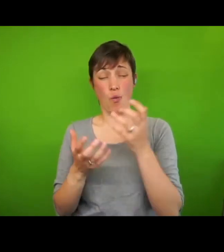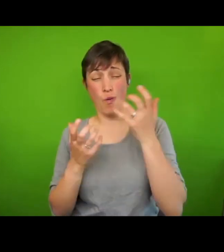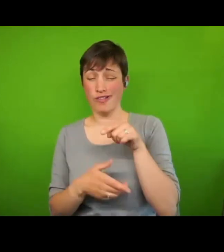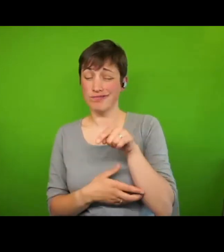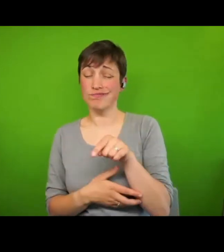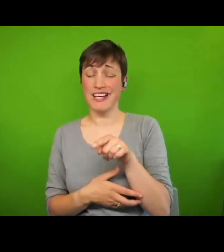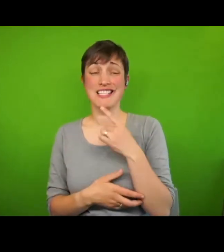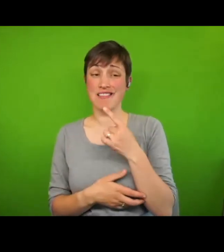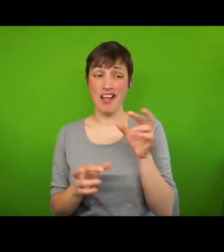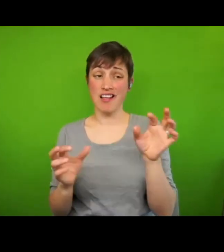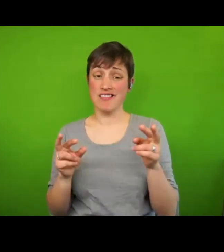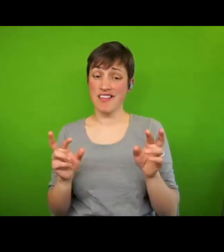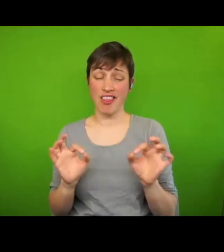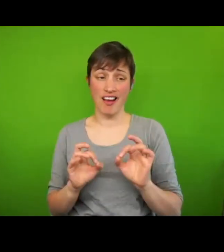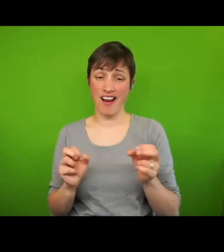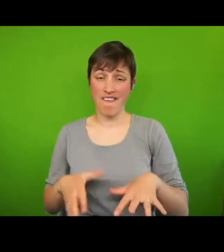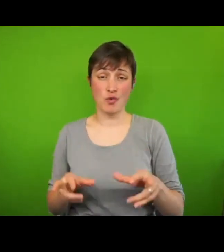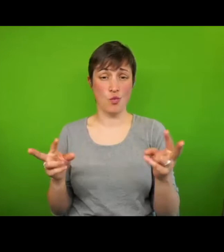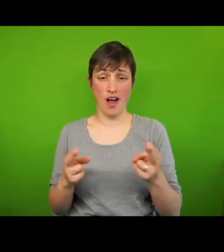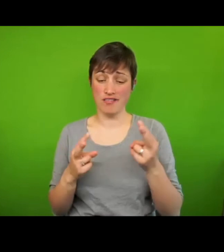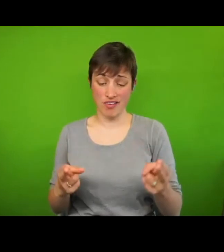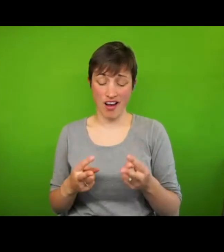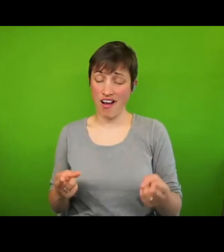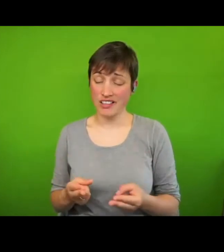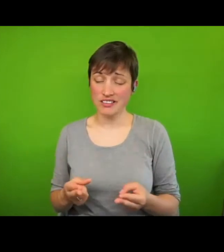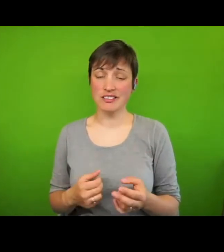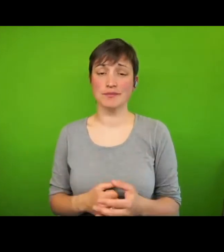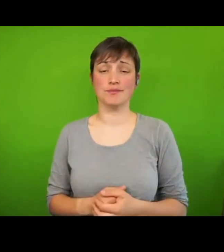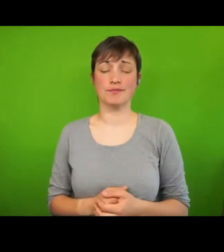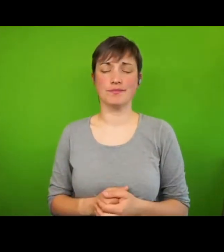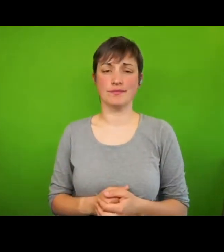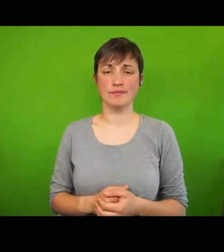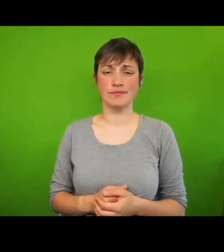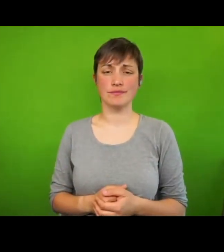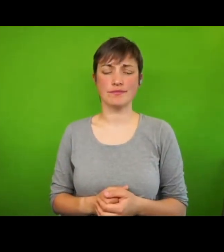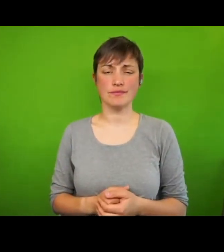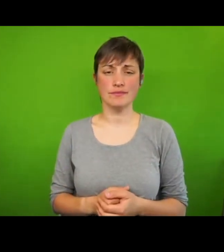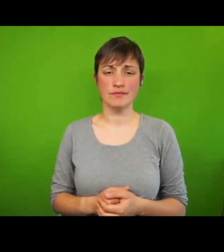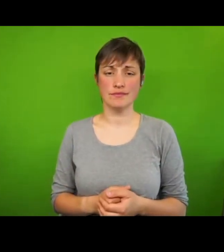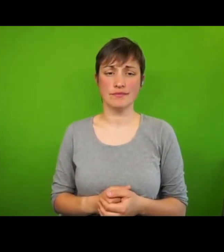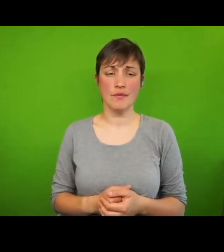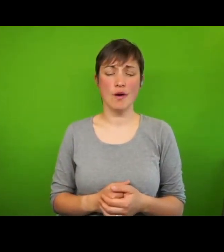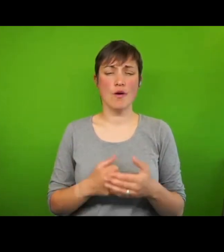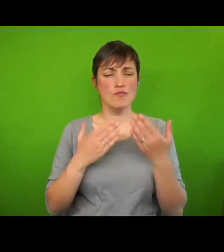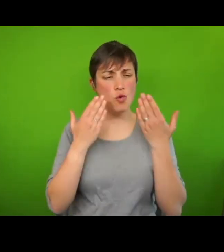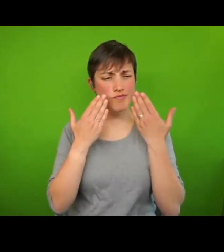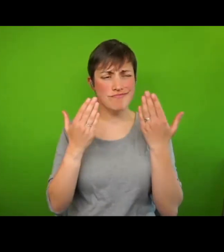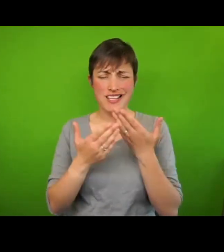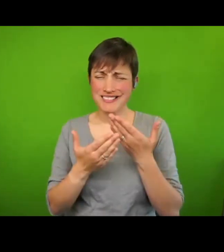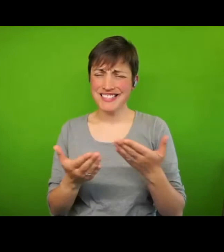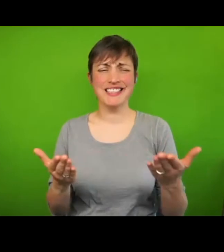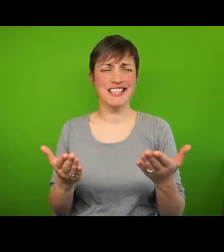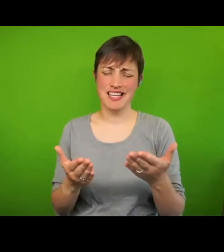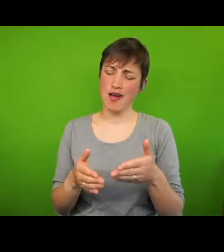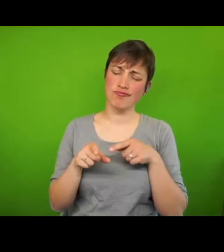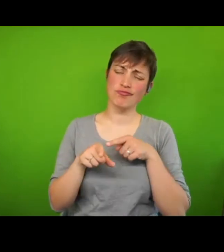The relational dimension of dignity promoting system speaks to the need to address the ways in which the delivery of benefits, and